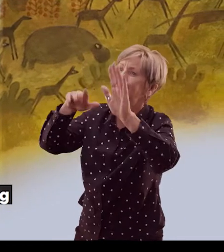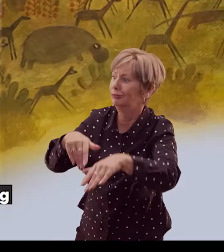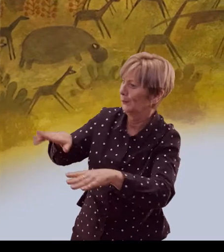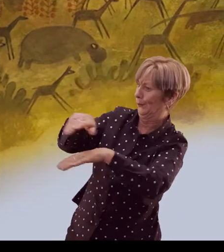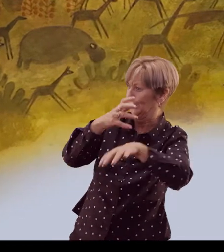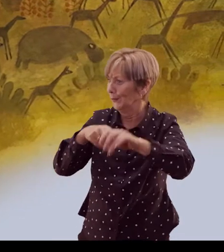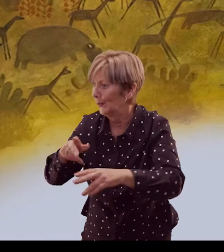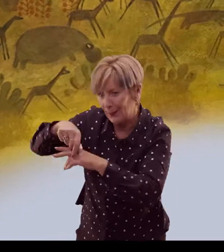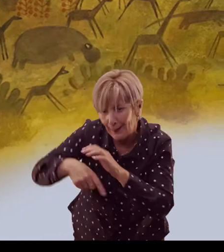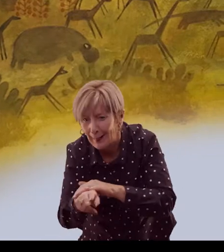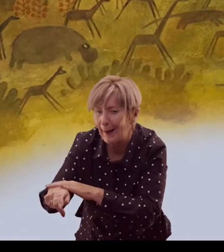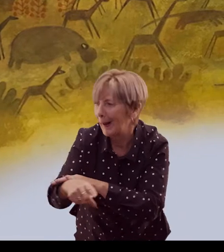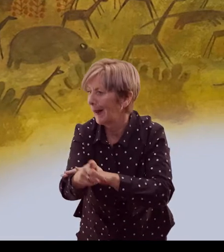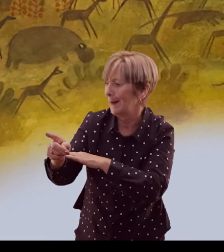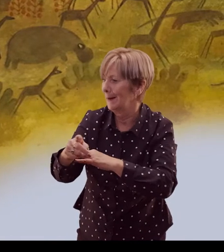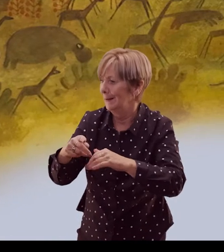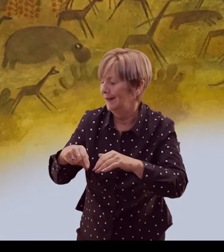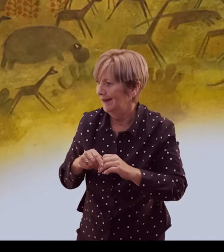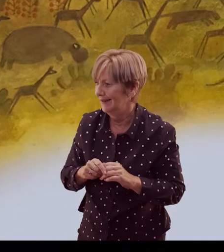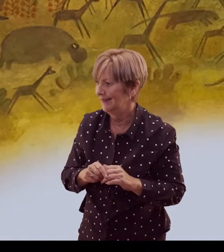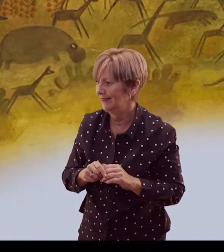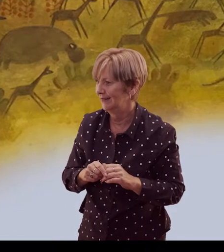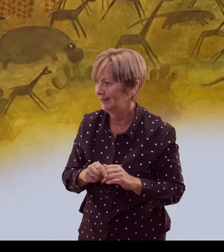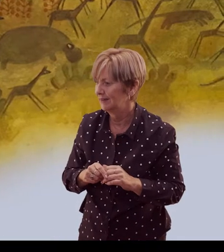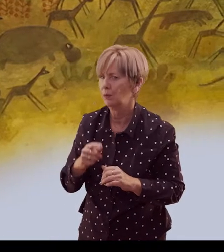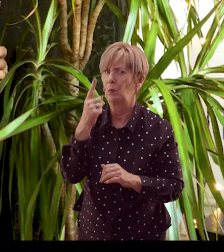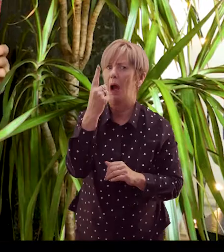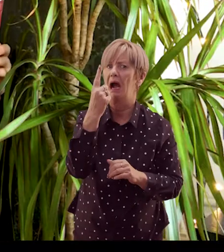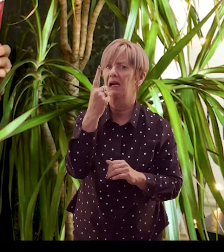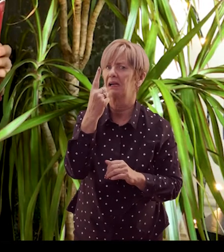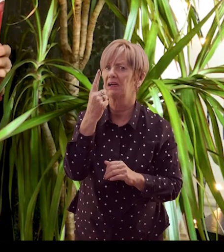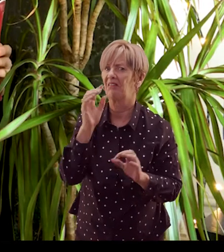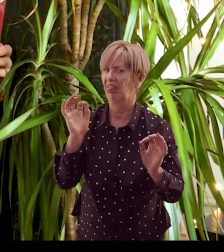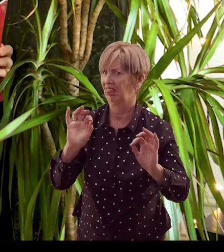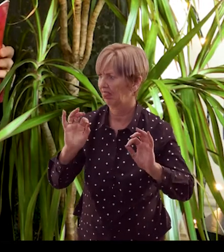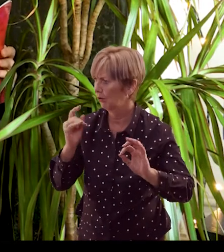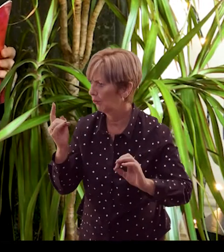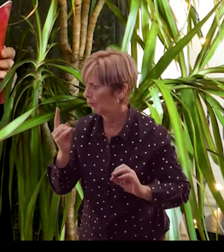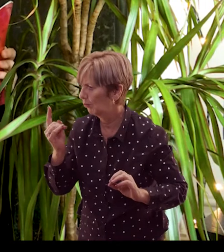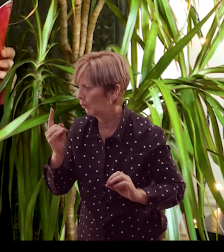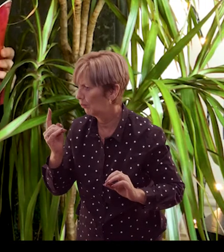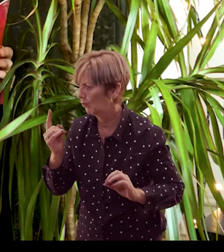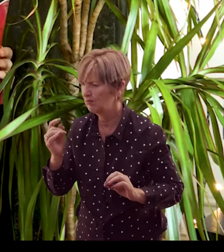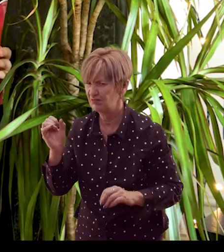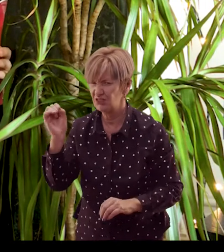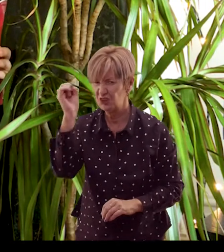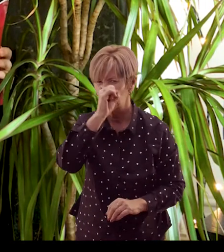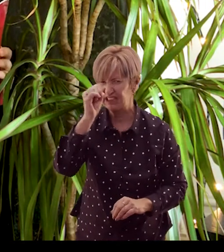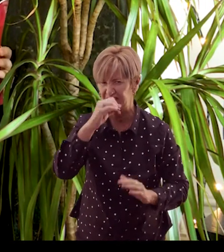and slithering through the trees. All that is, except one. Greedy